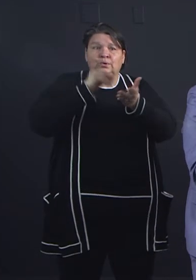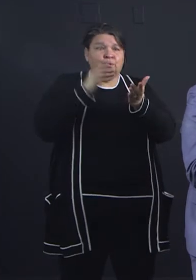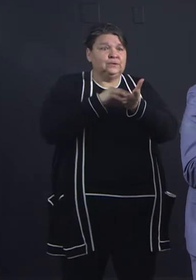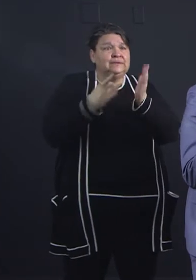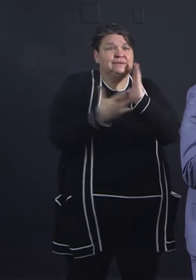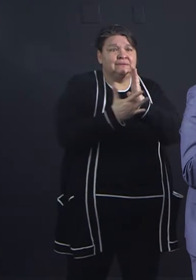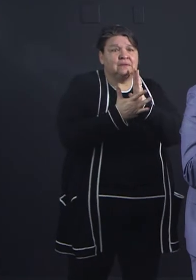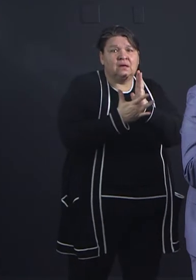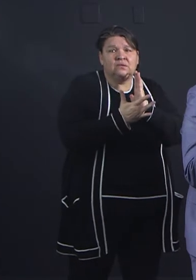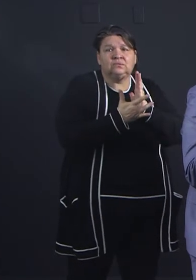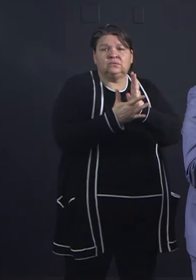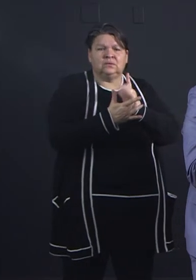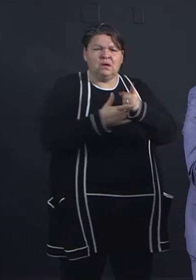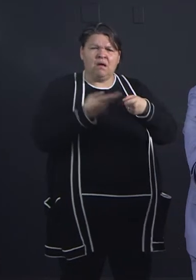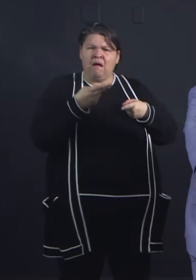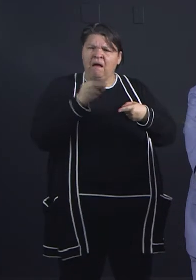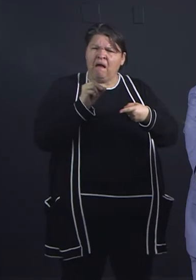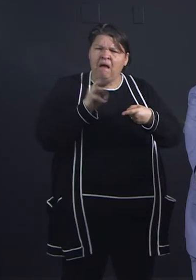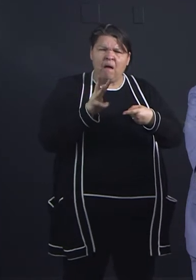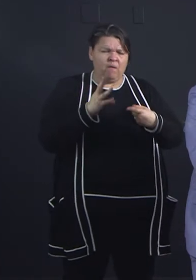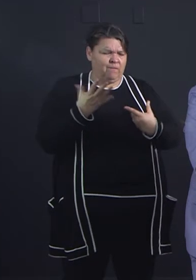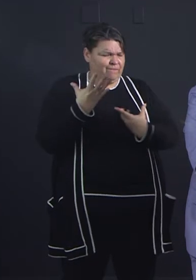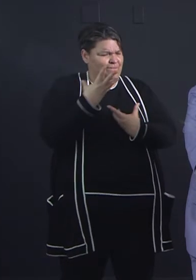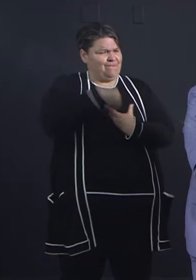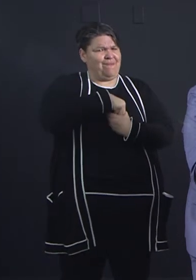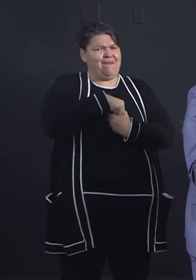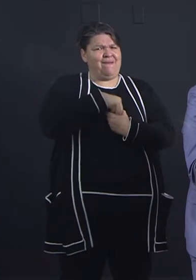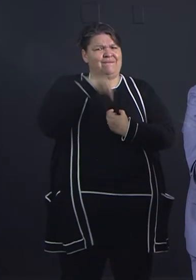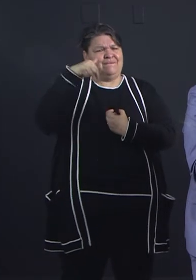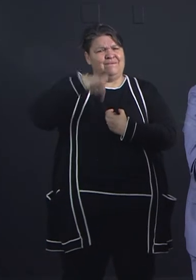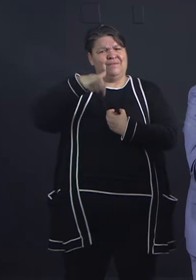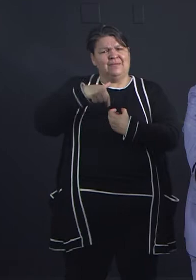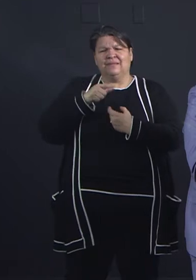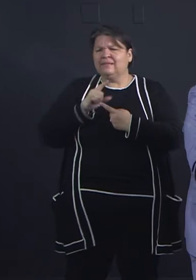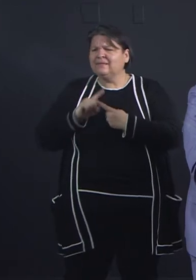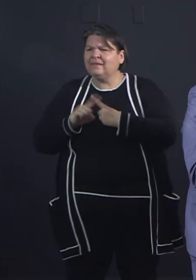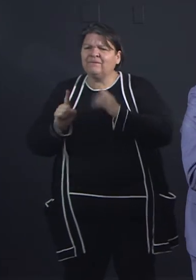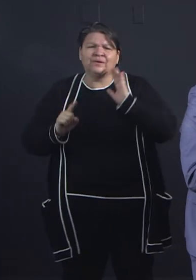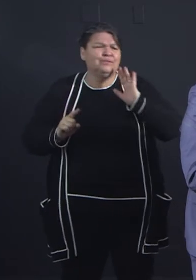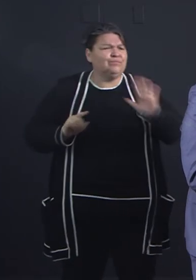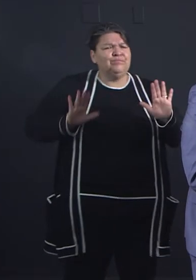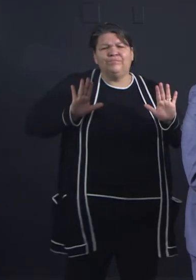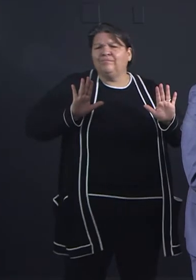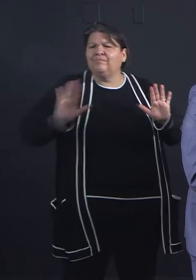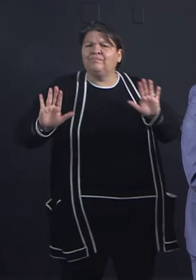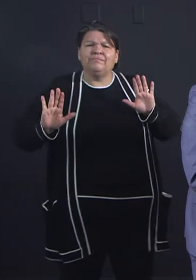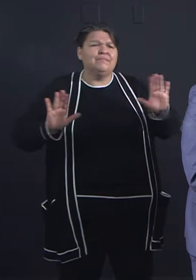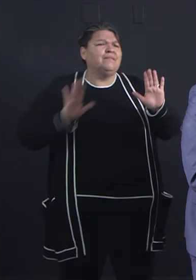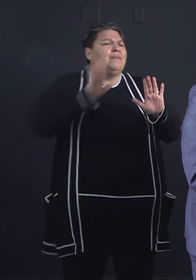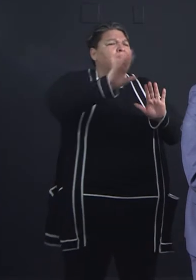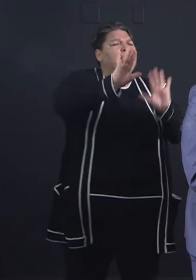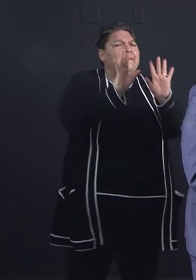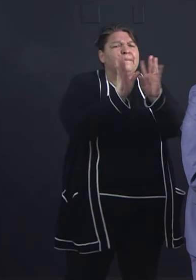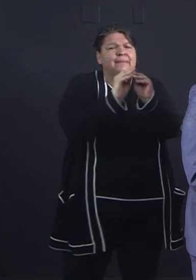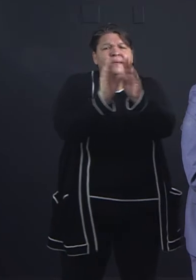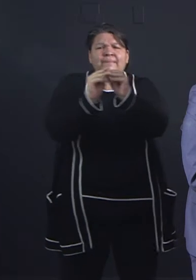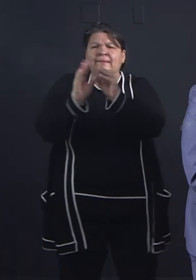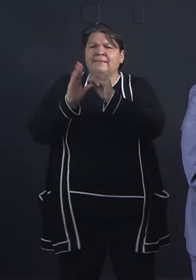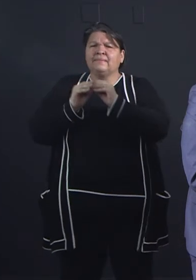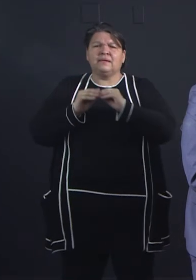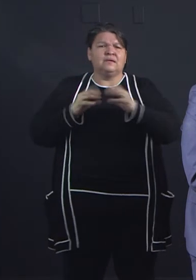differently, how we can do meetings differently, how we can really change the way education